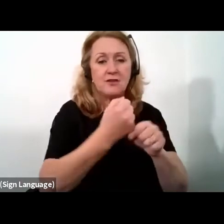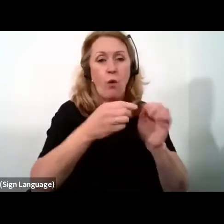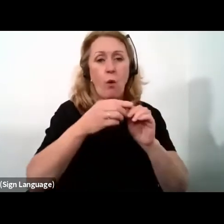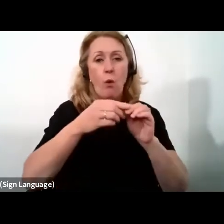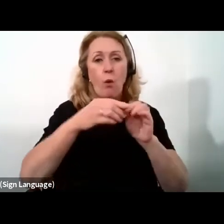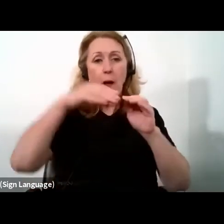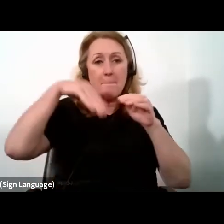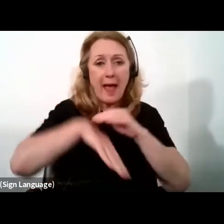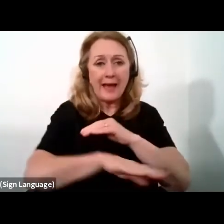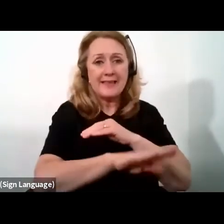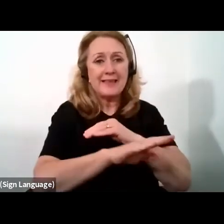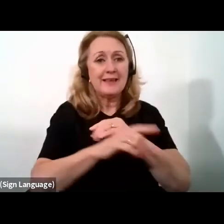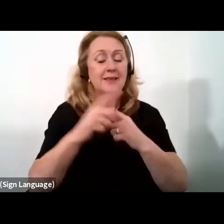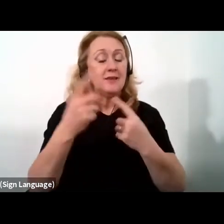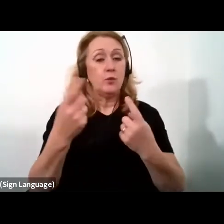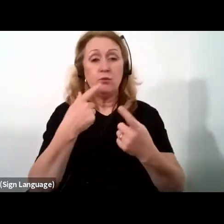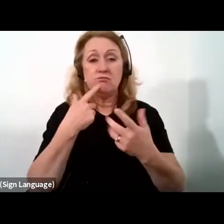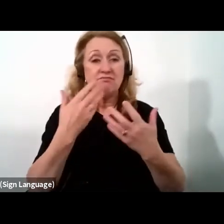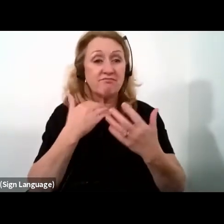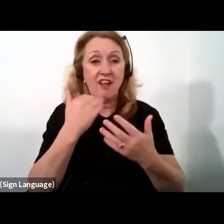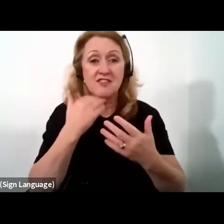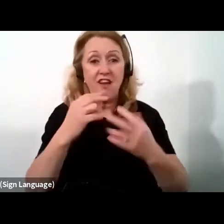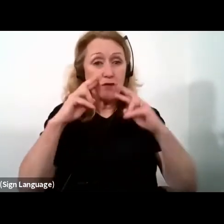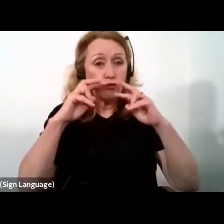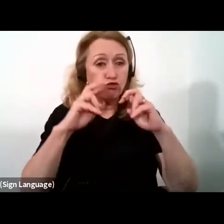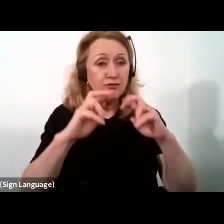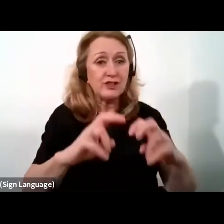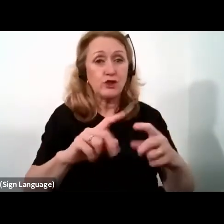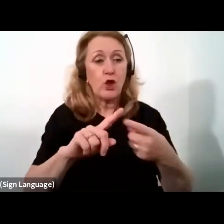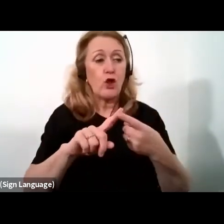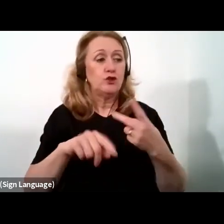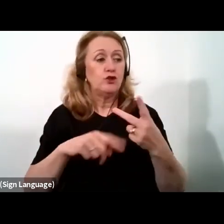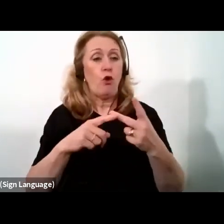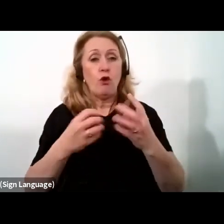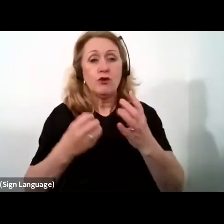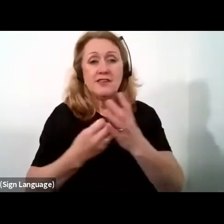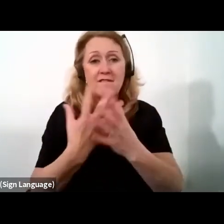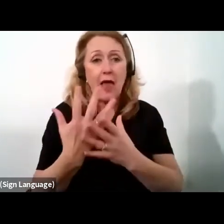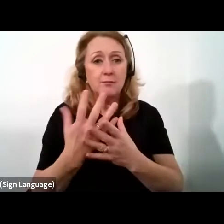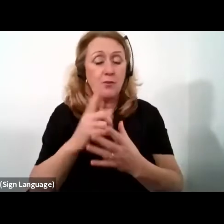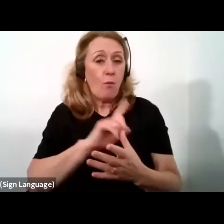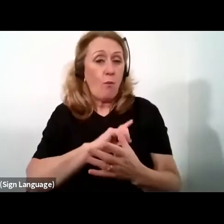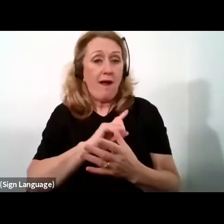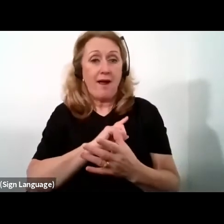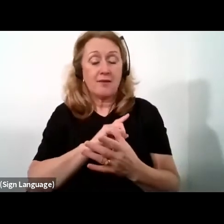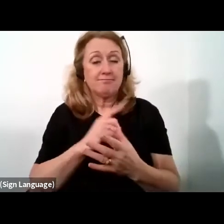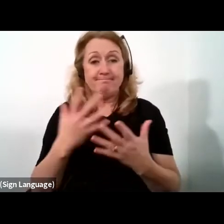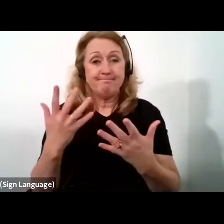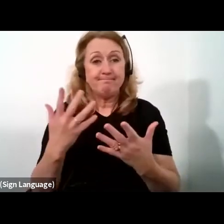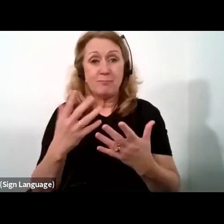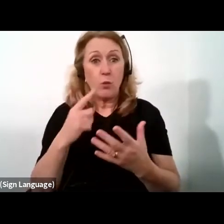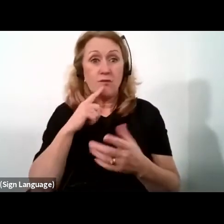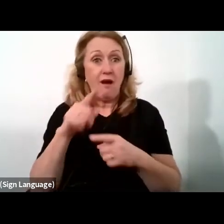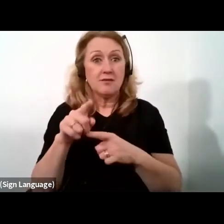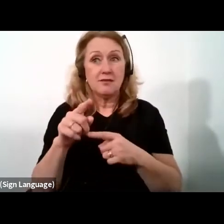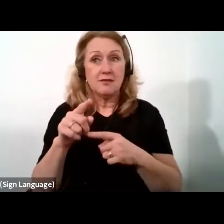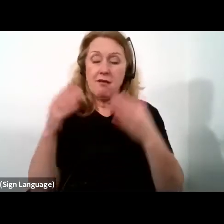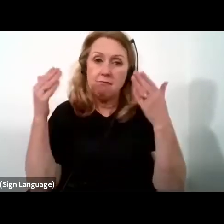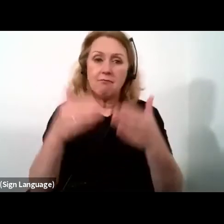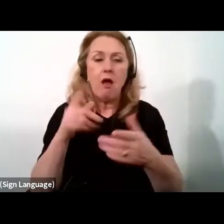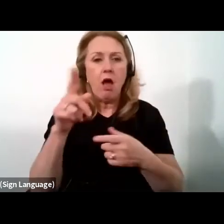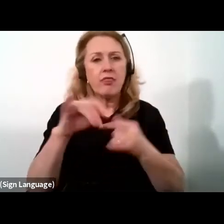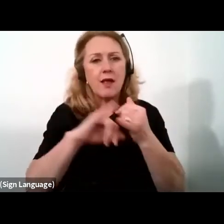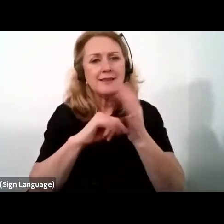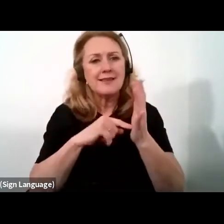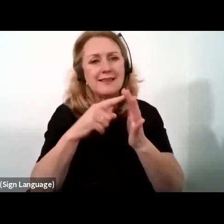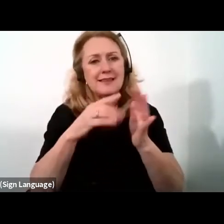money and resources on research and development, in part because we have not paid enough attention to the STEM subjects. And I think all of us